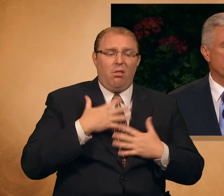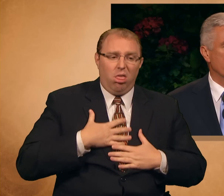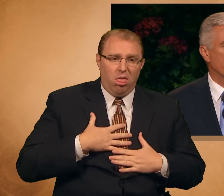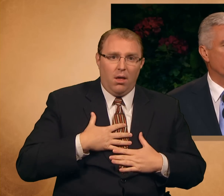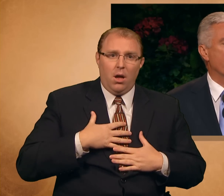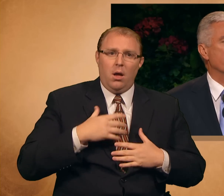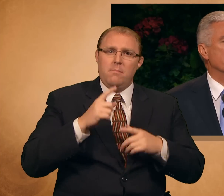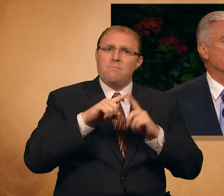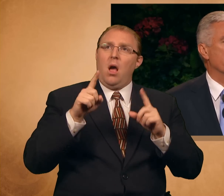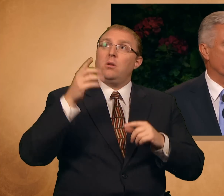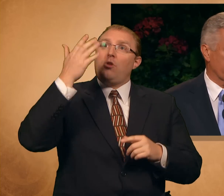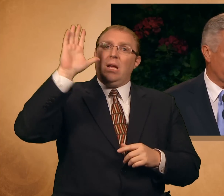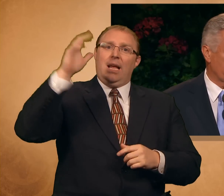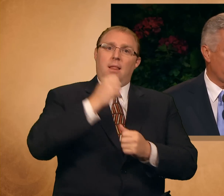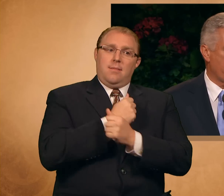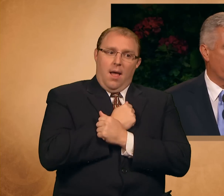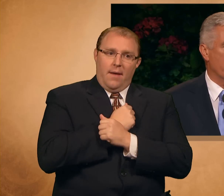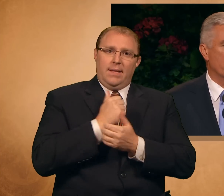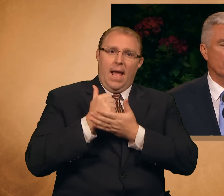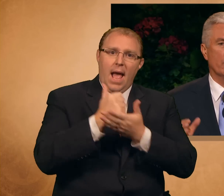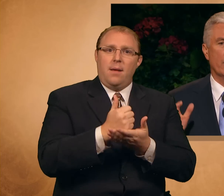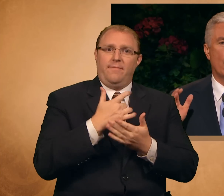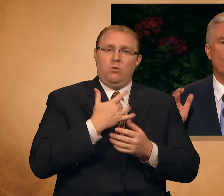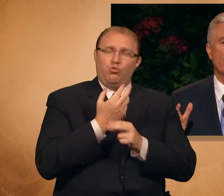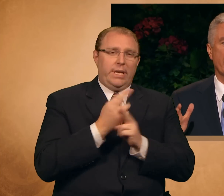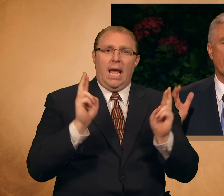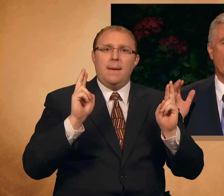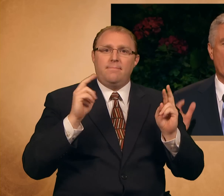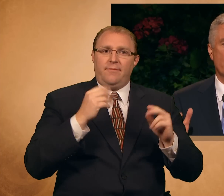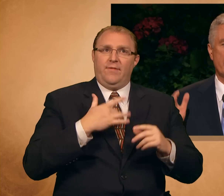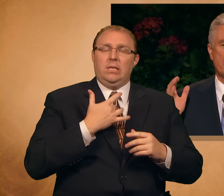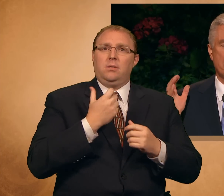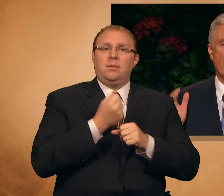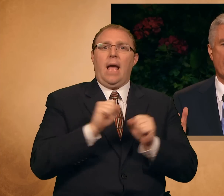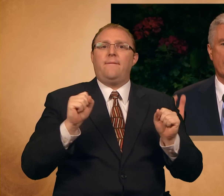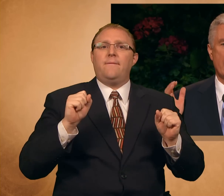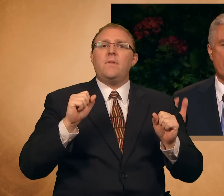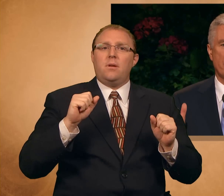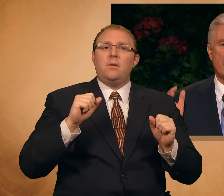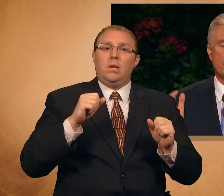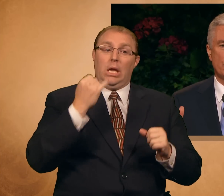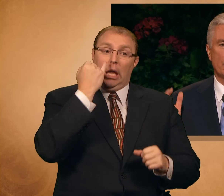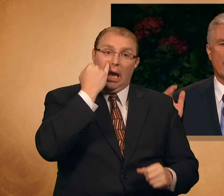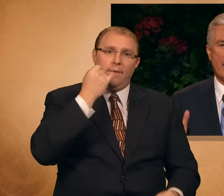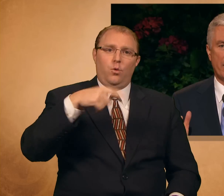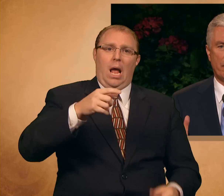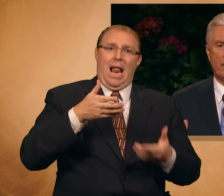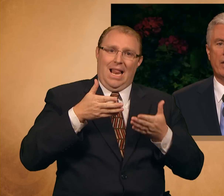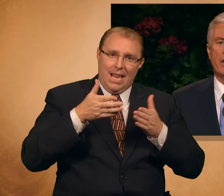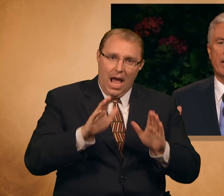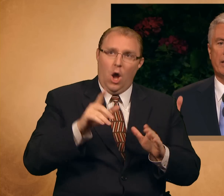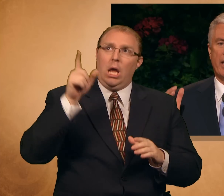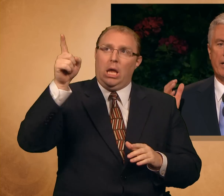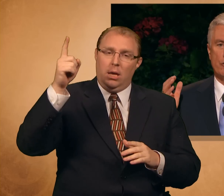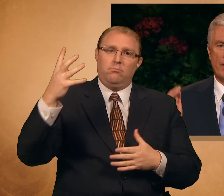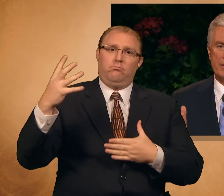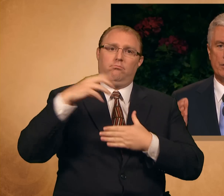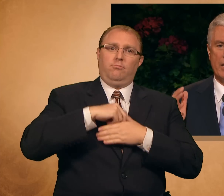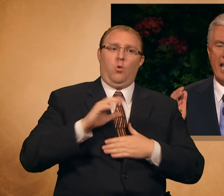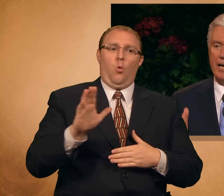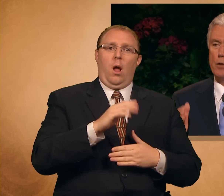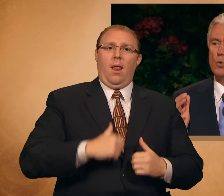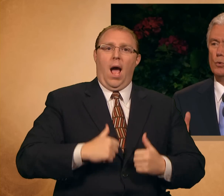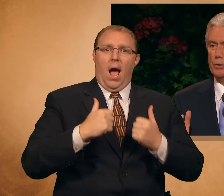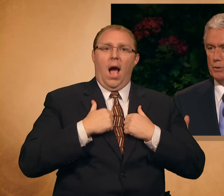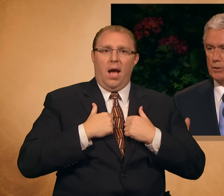redemptive and saving. If you will only allow His divine love into your life, it can dress